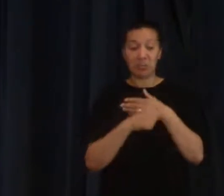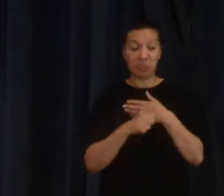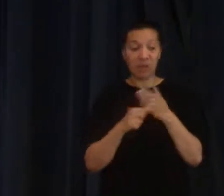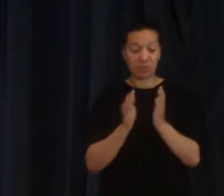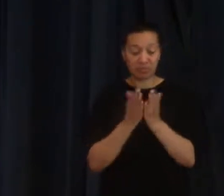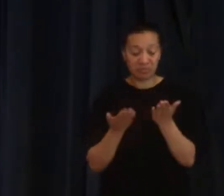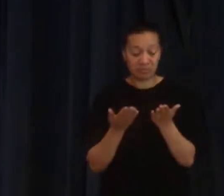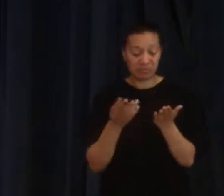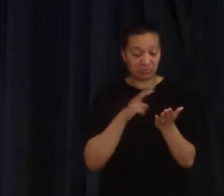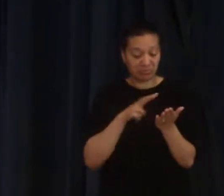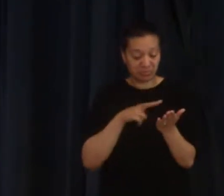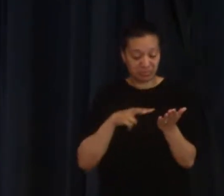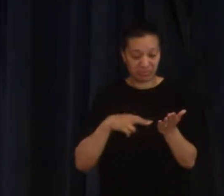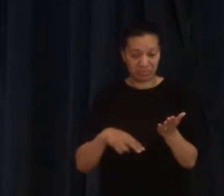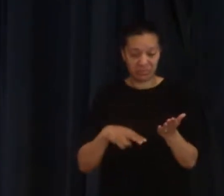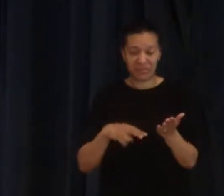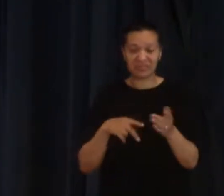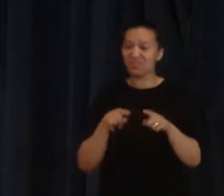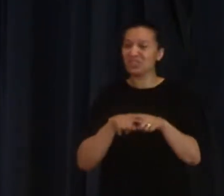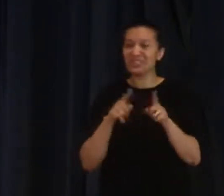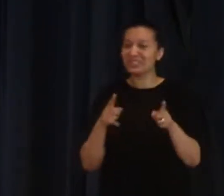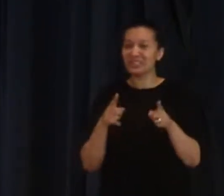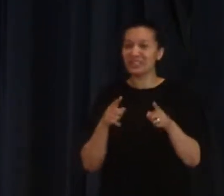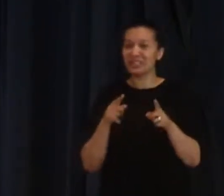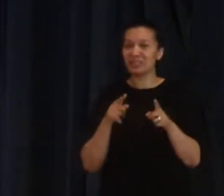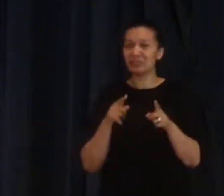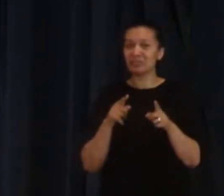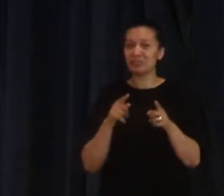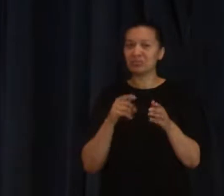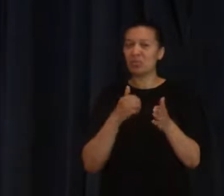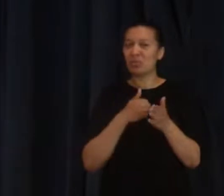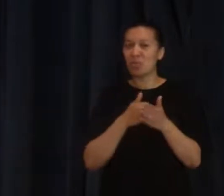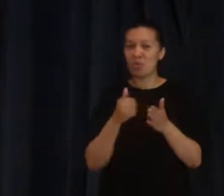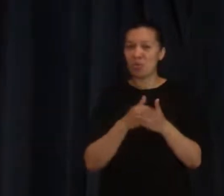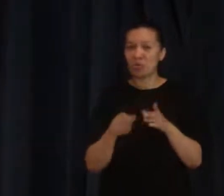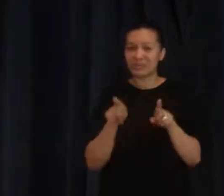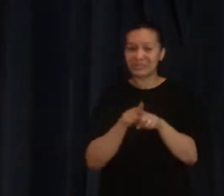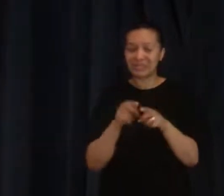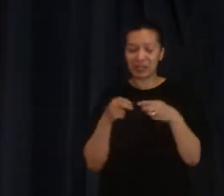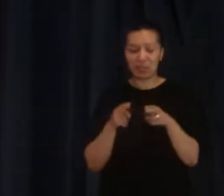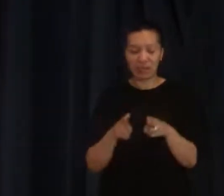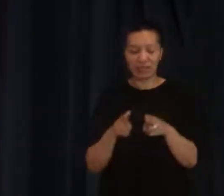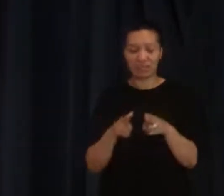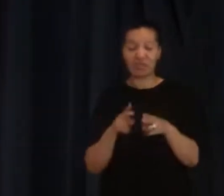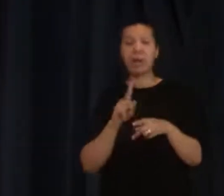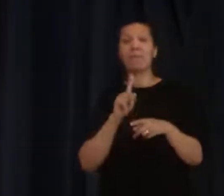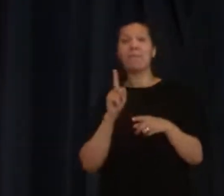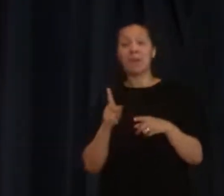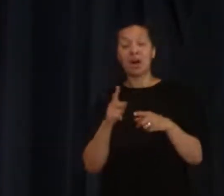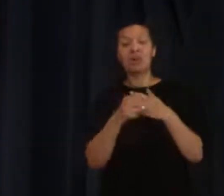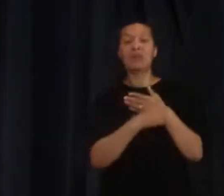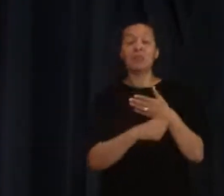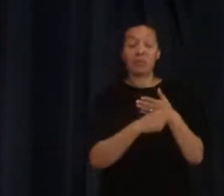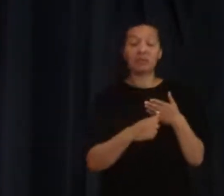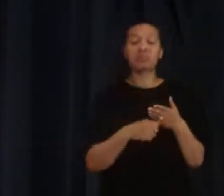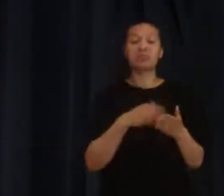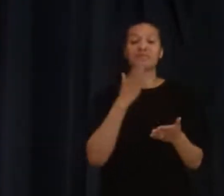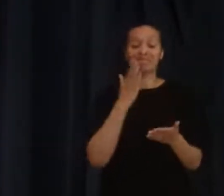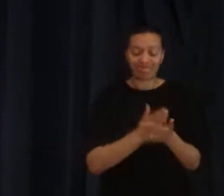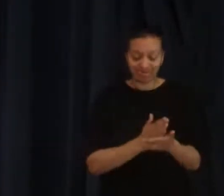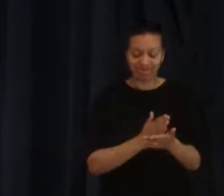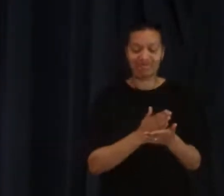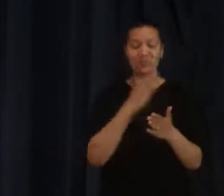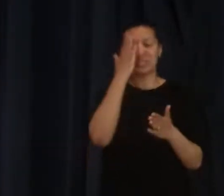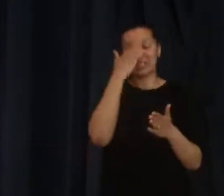way. But what I do believe and what I do see in the Bible is it's a very definite experience.